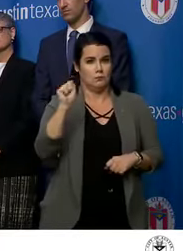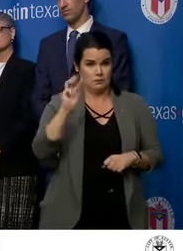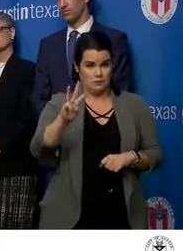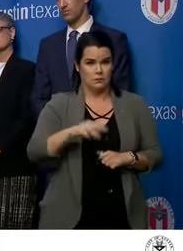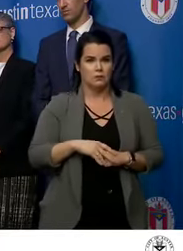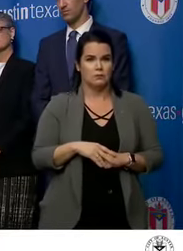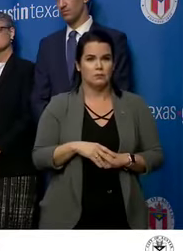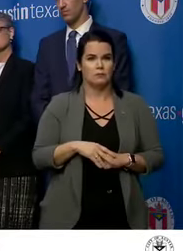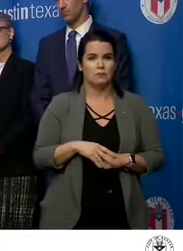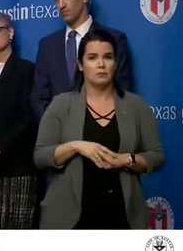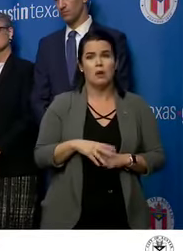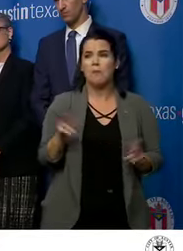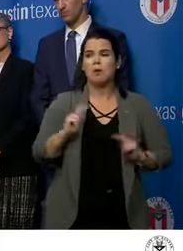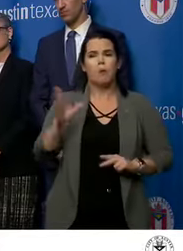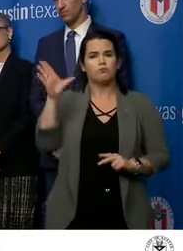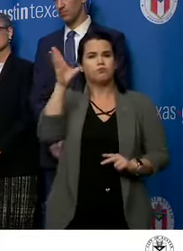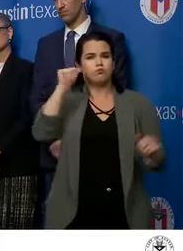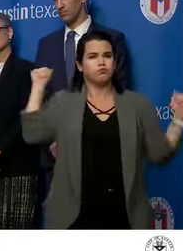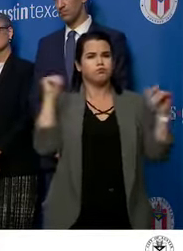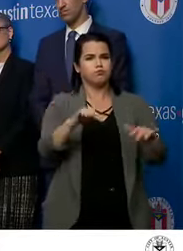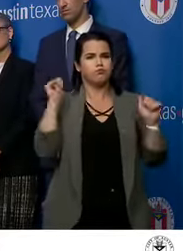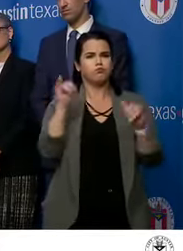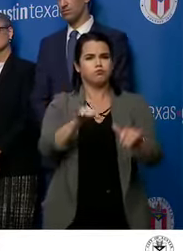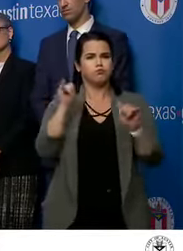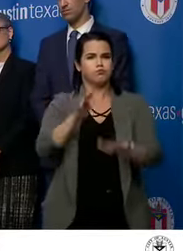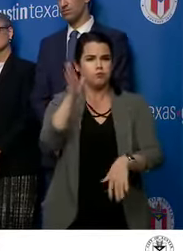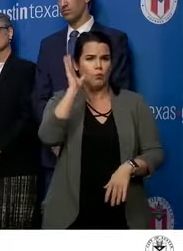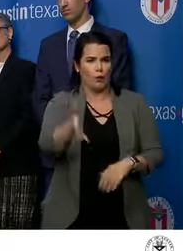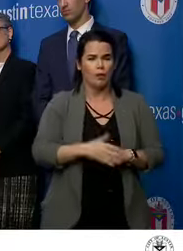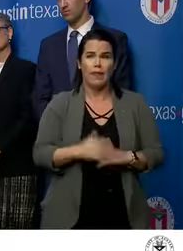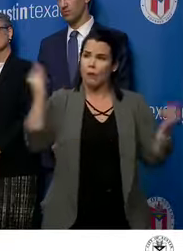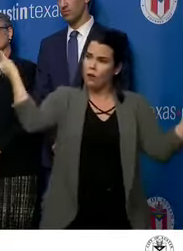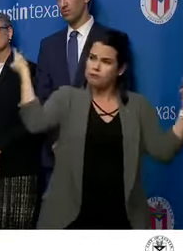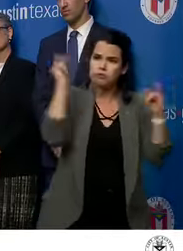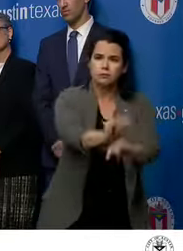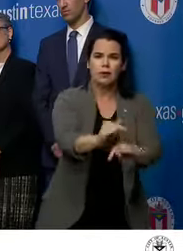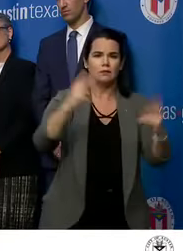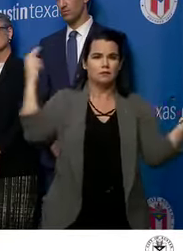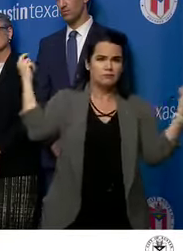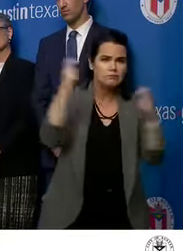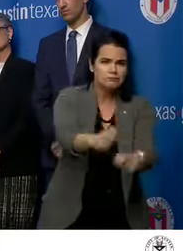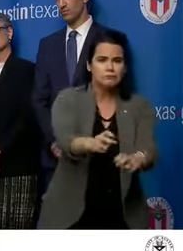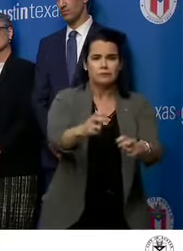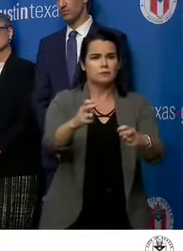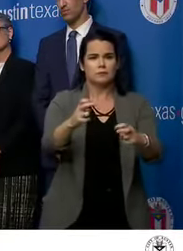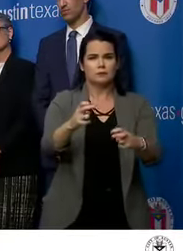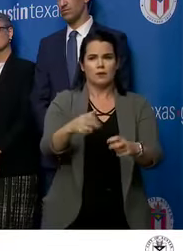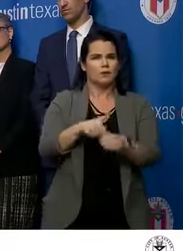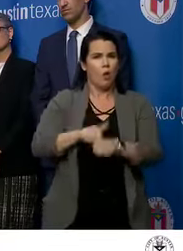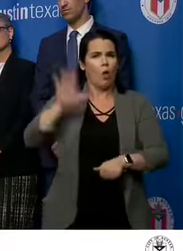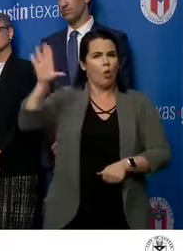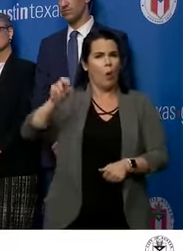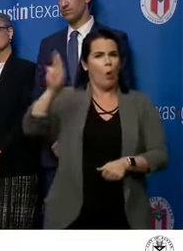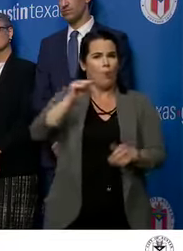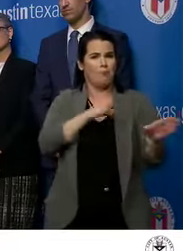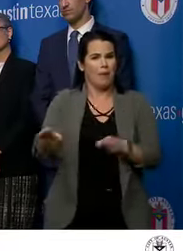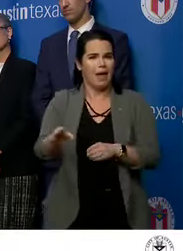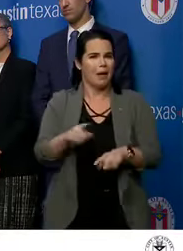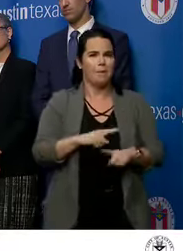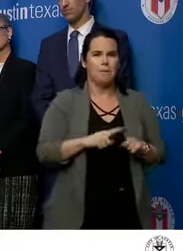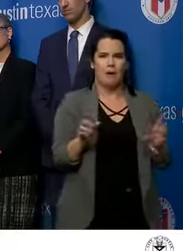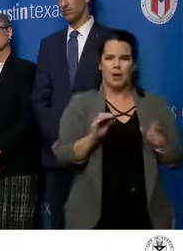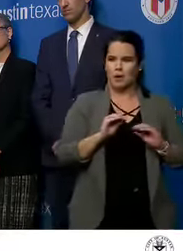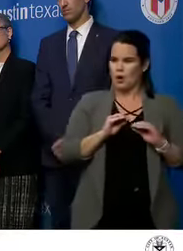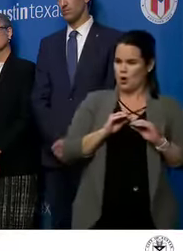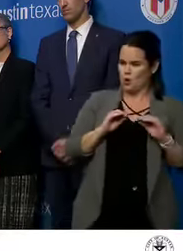people will still continue to come here. They will travel. They'll do what they were normally going to do, but without that organizational structure